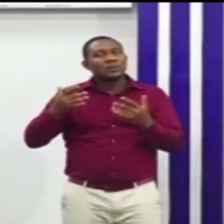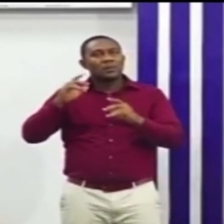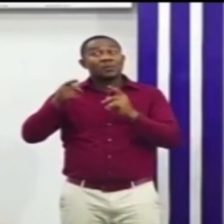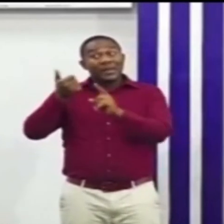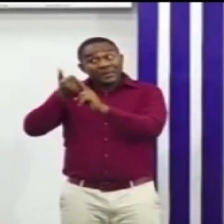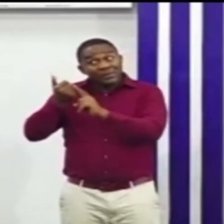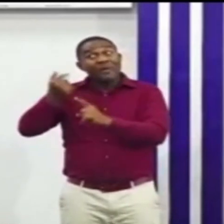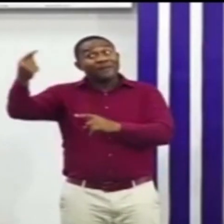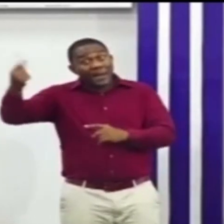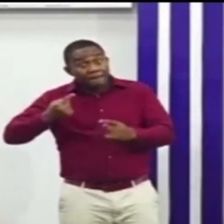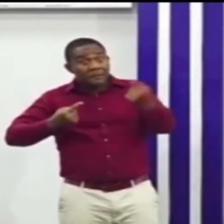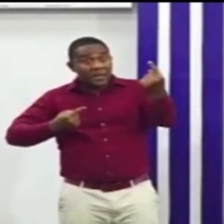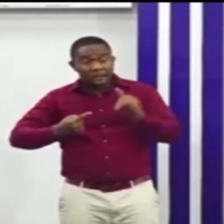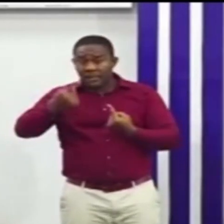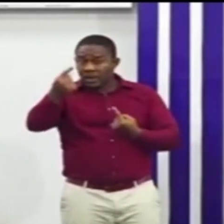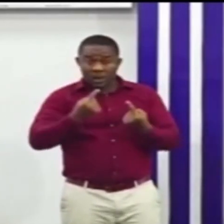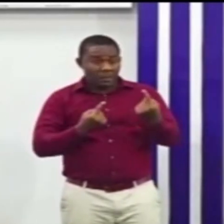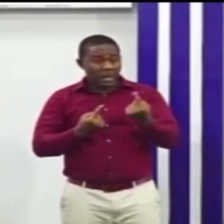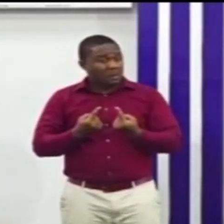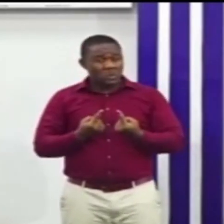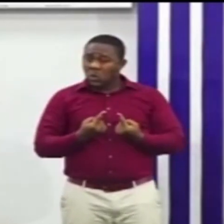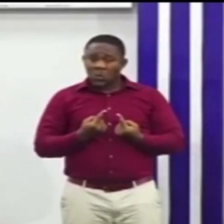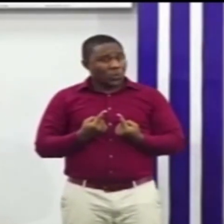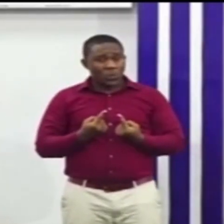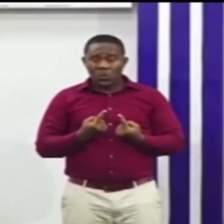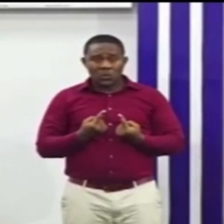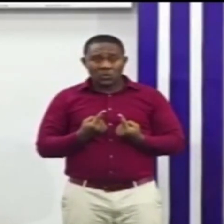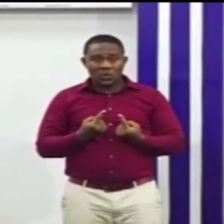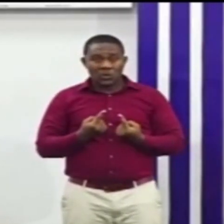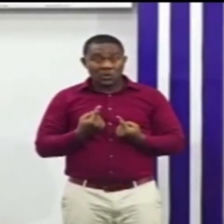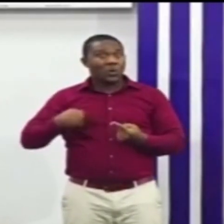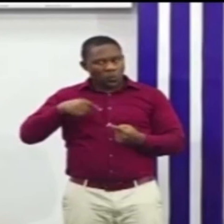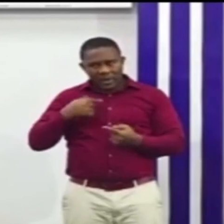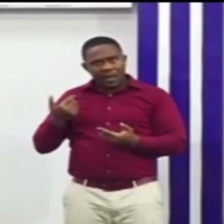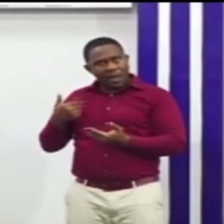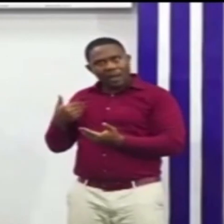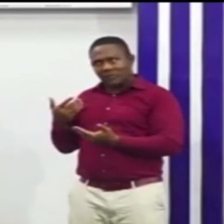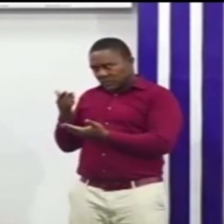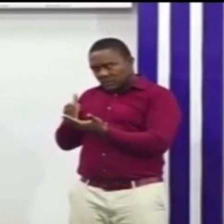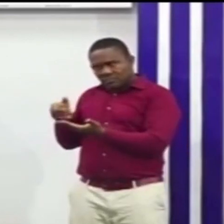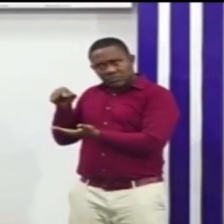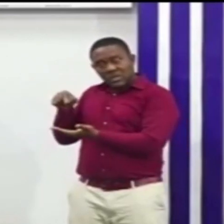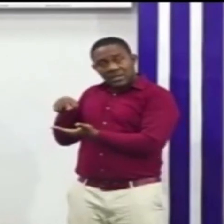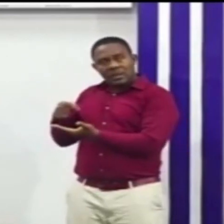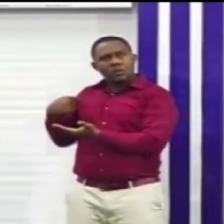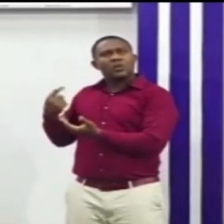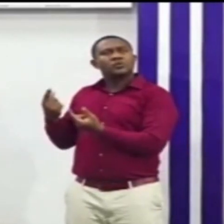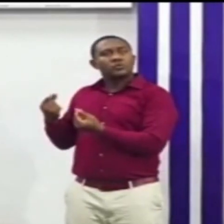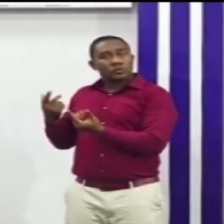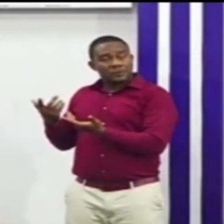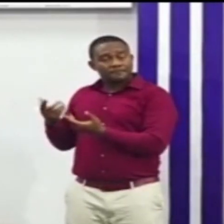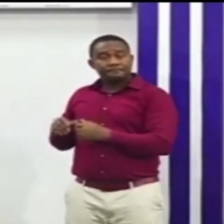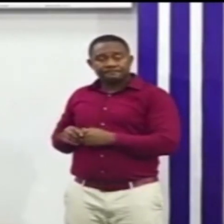to show signs and symptoms for the few cases that we had Our approach is to